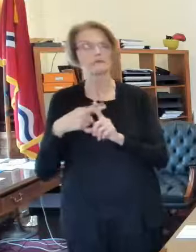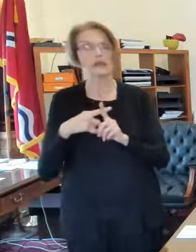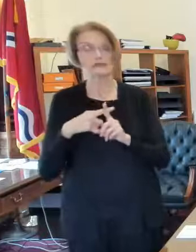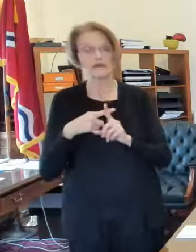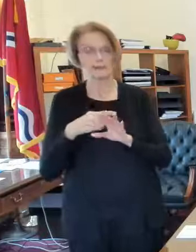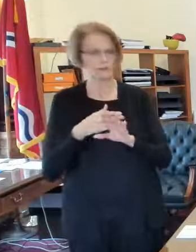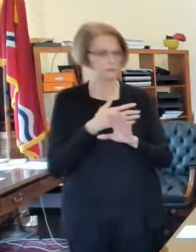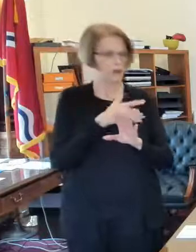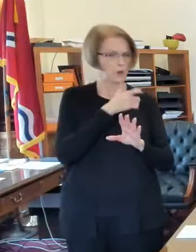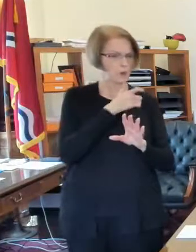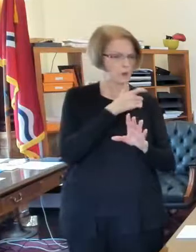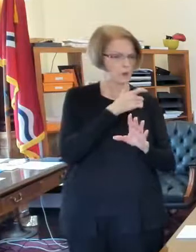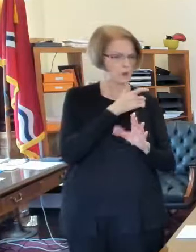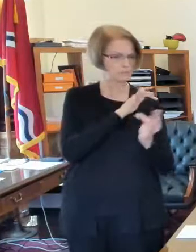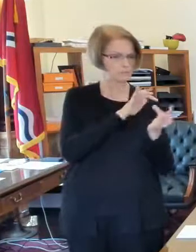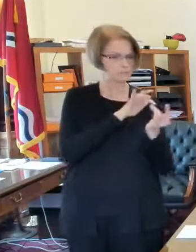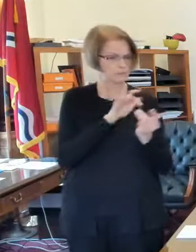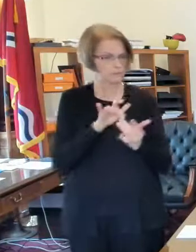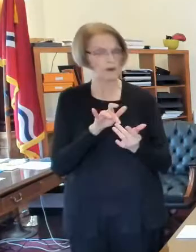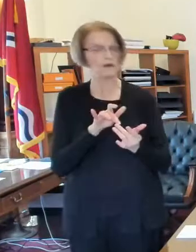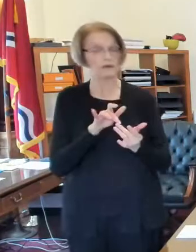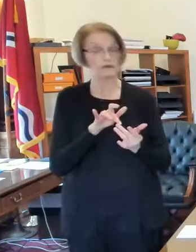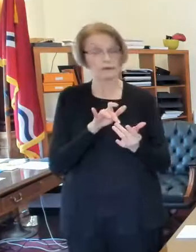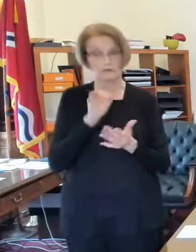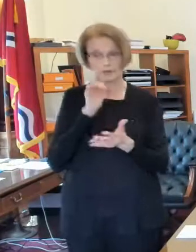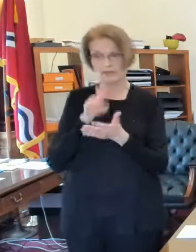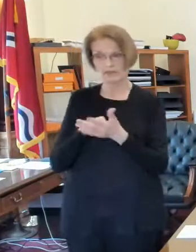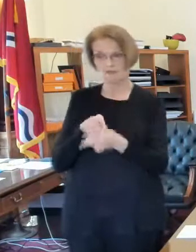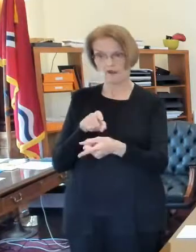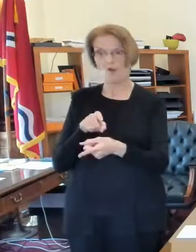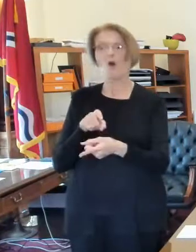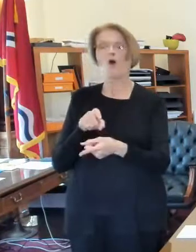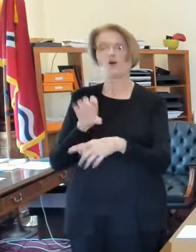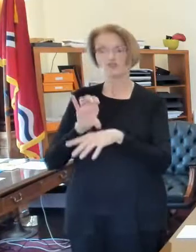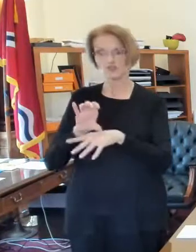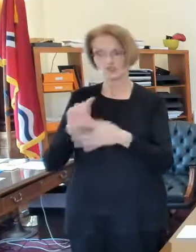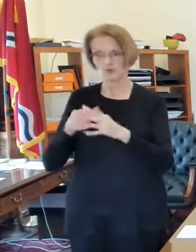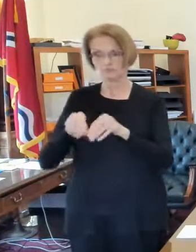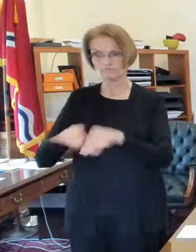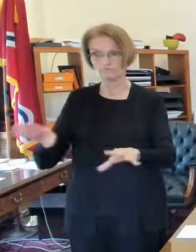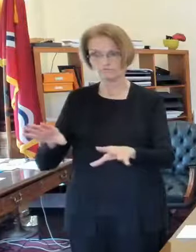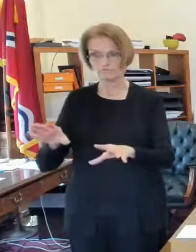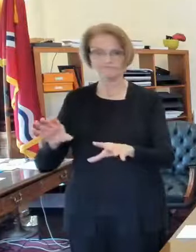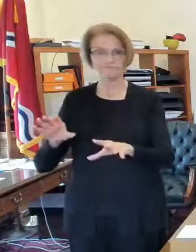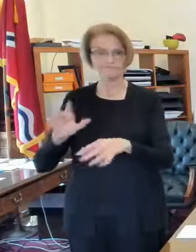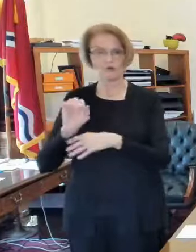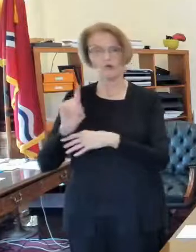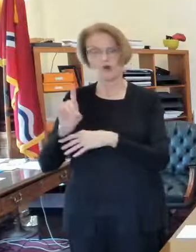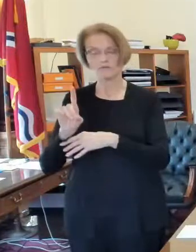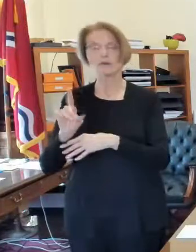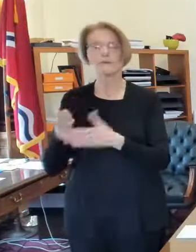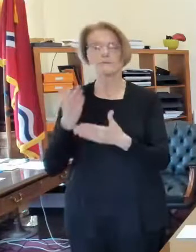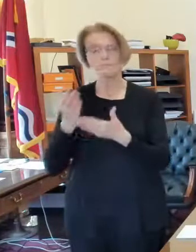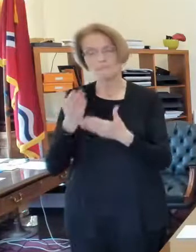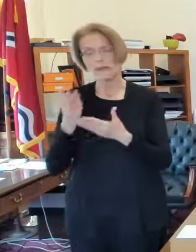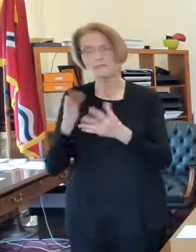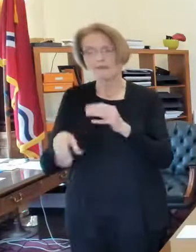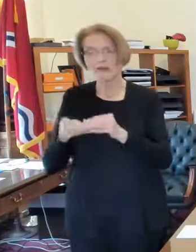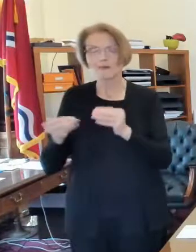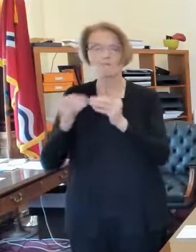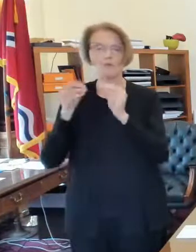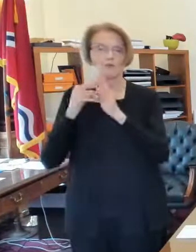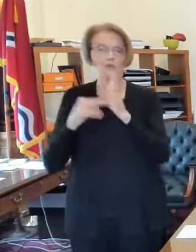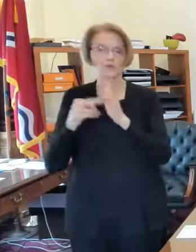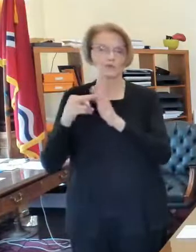identify that churches are a source of transmission uh we may have to uh implement or enforce uh additional restrictions